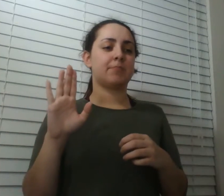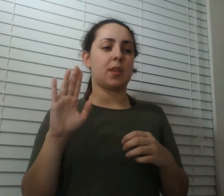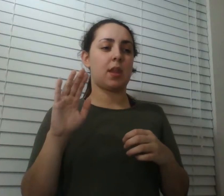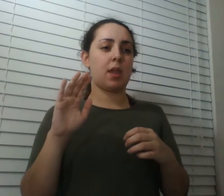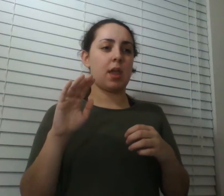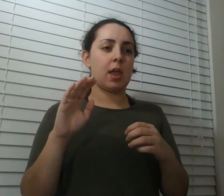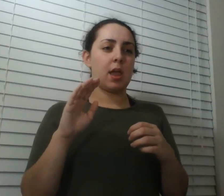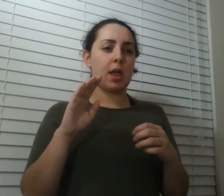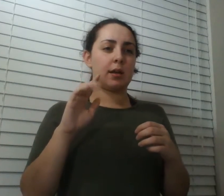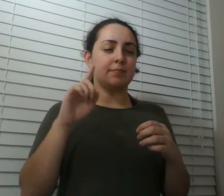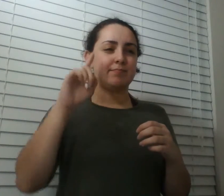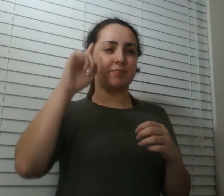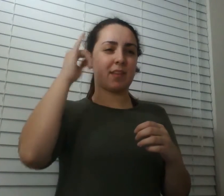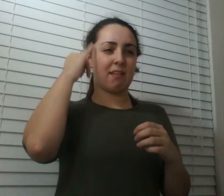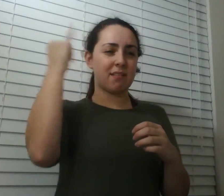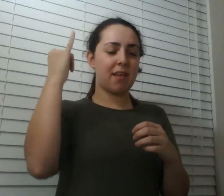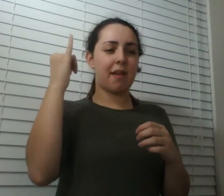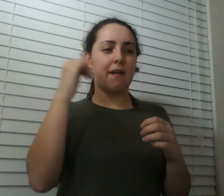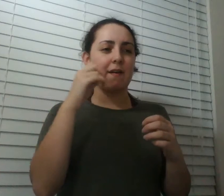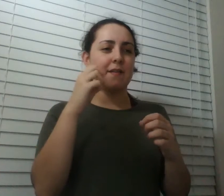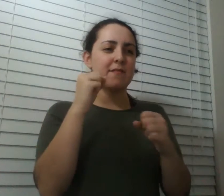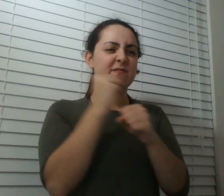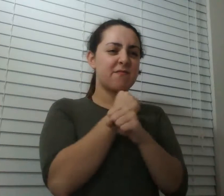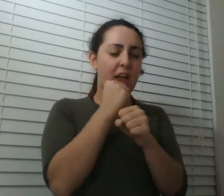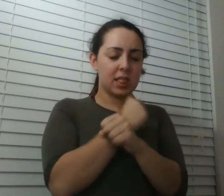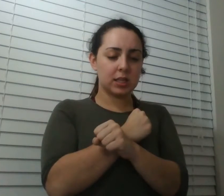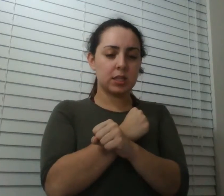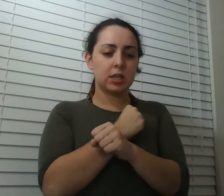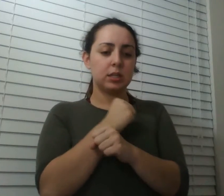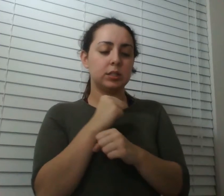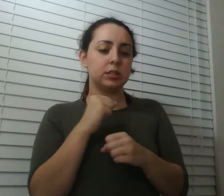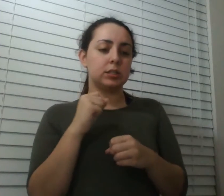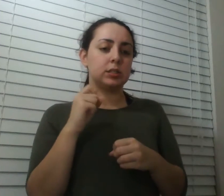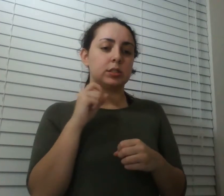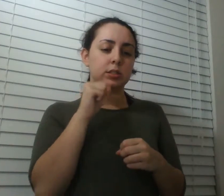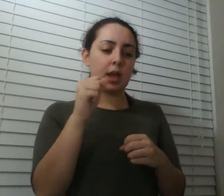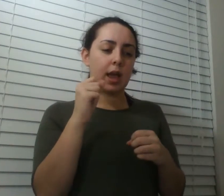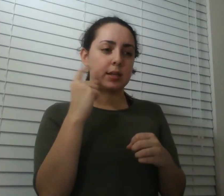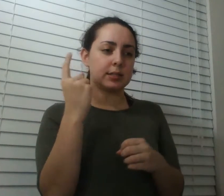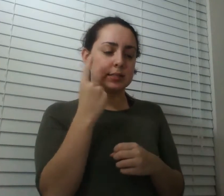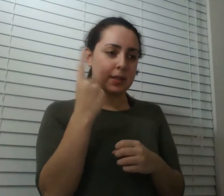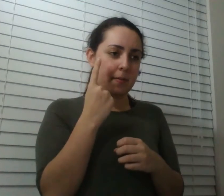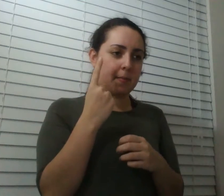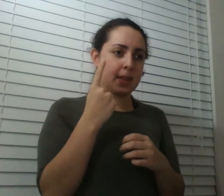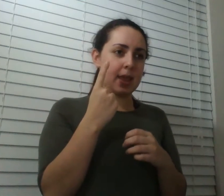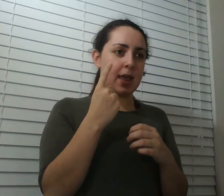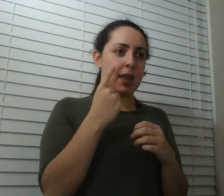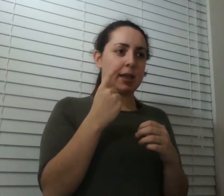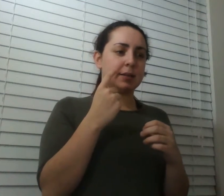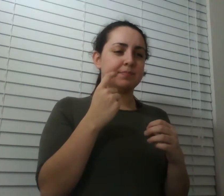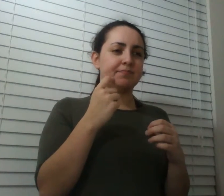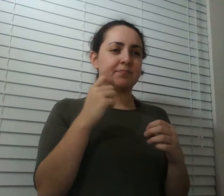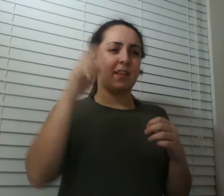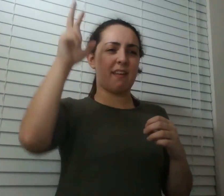species that it's not some evil outlying thing but instead a baseline strategy for all animals